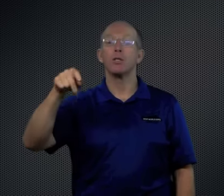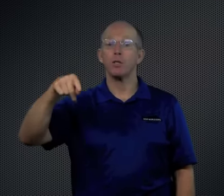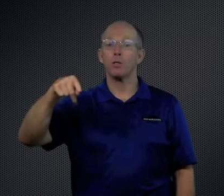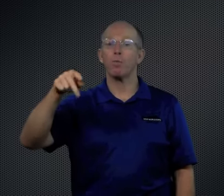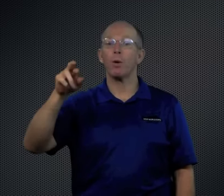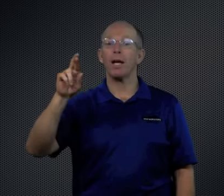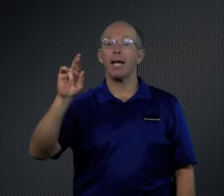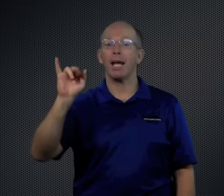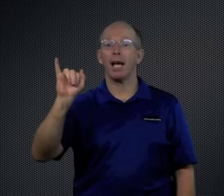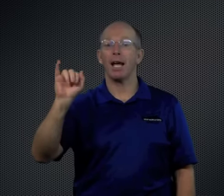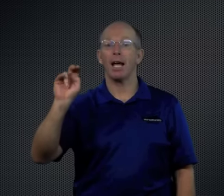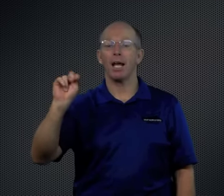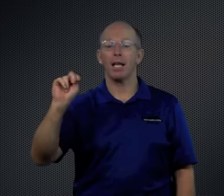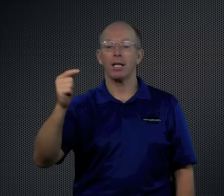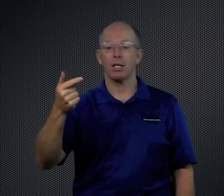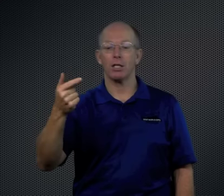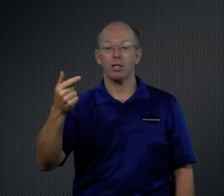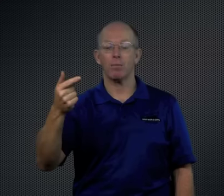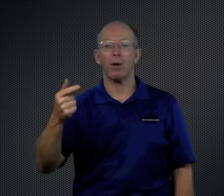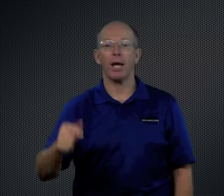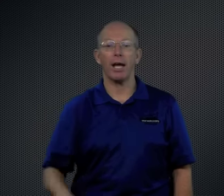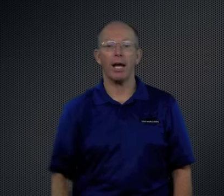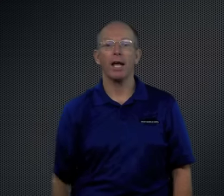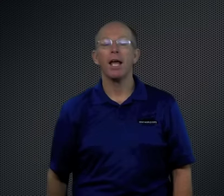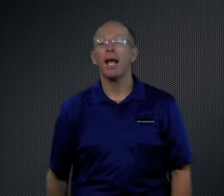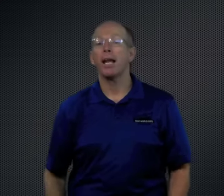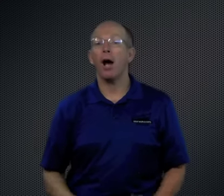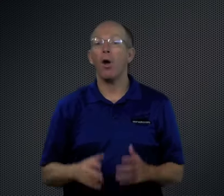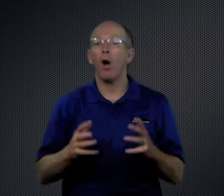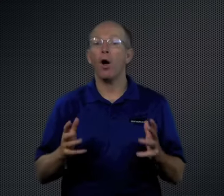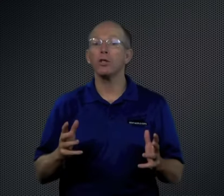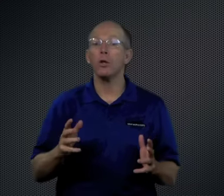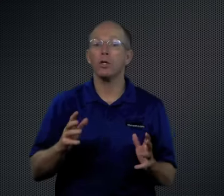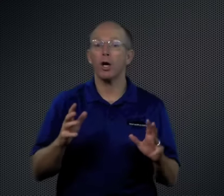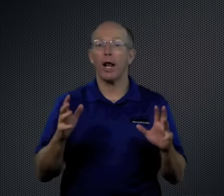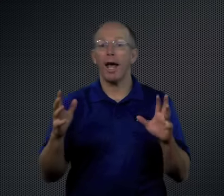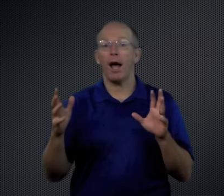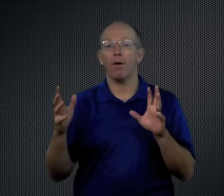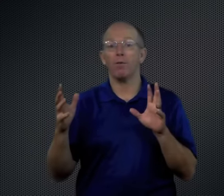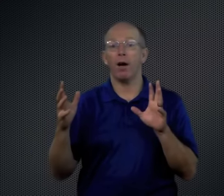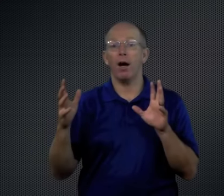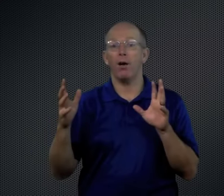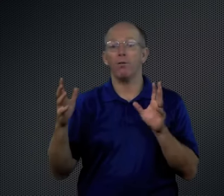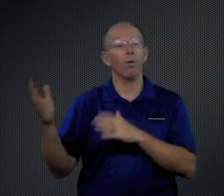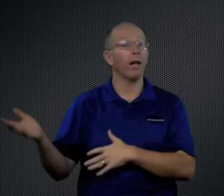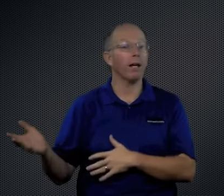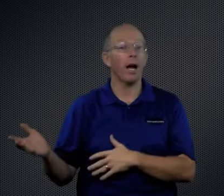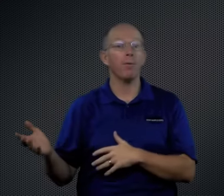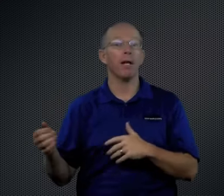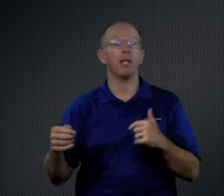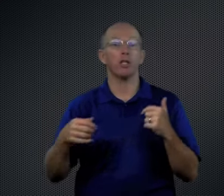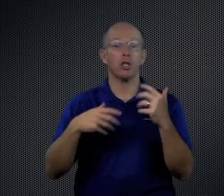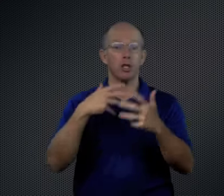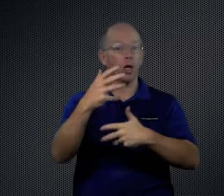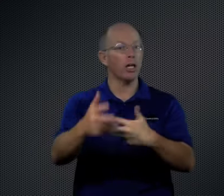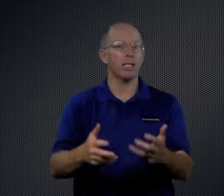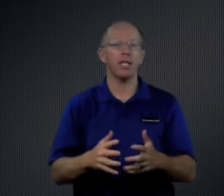Spring. Spring. Spring. Now, also that you're going to have four-letter combinations, you're going to see